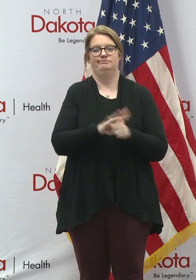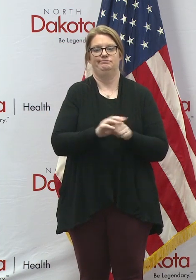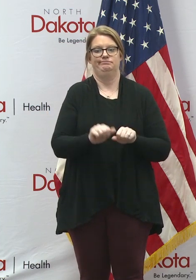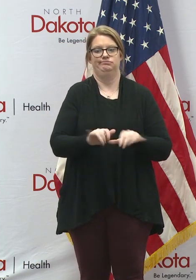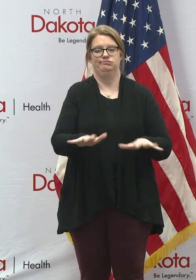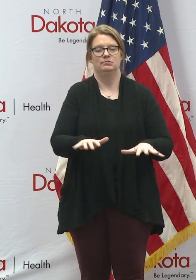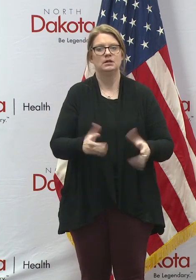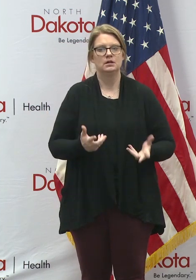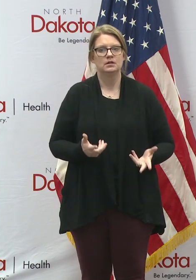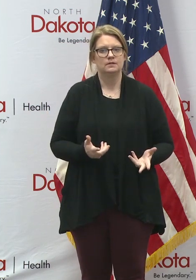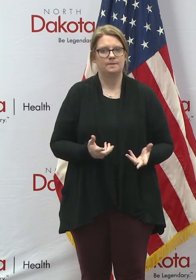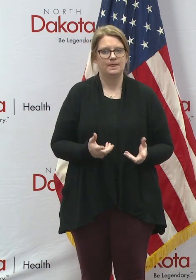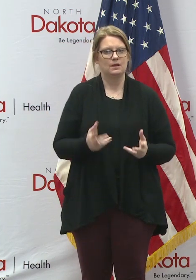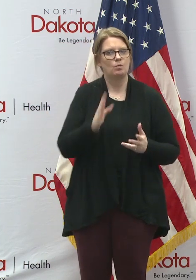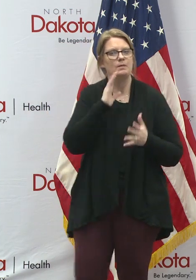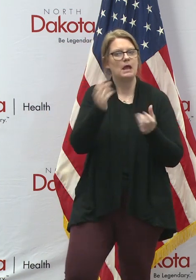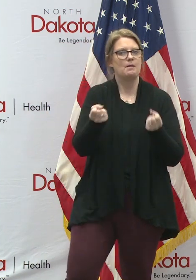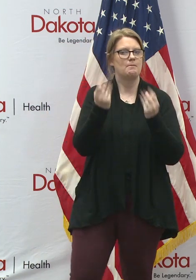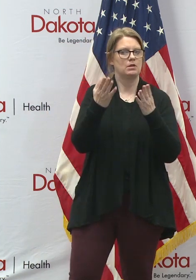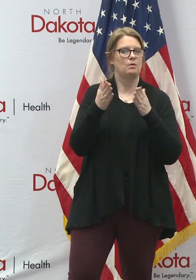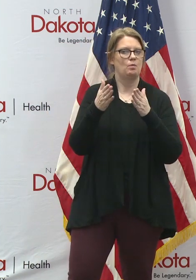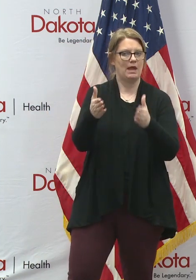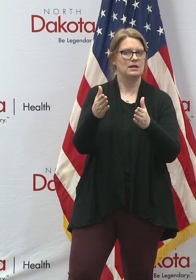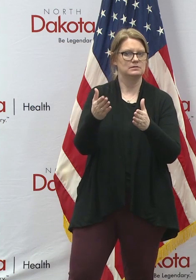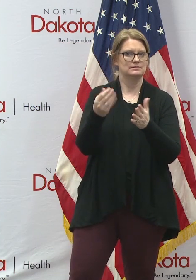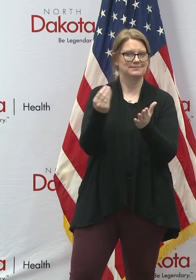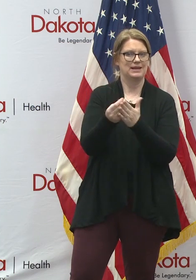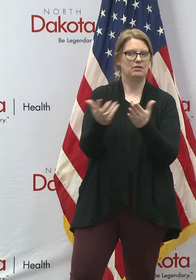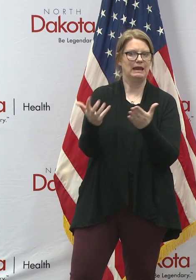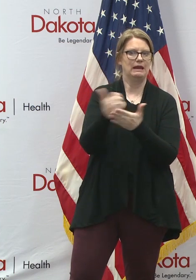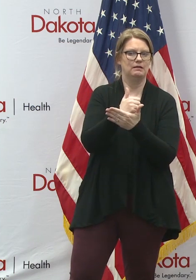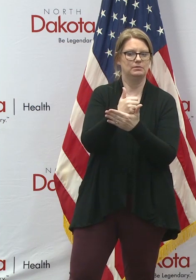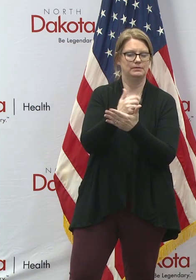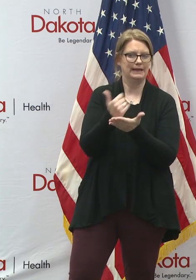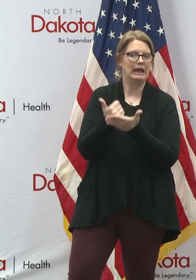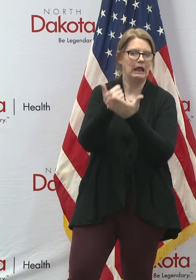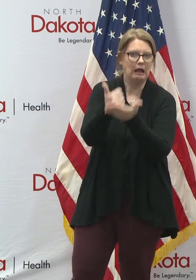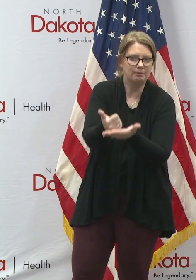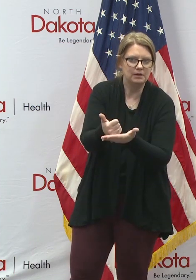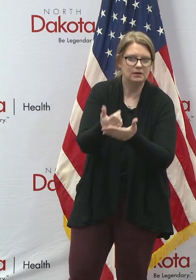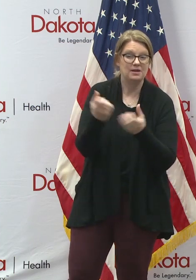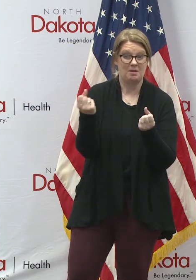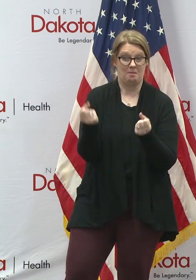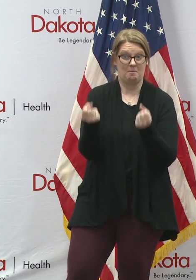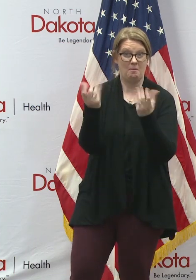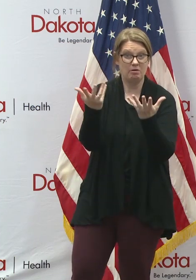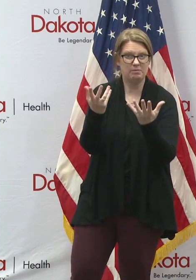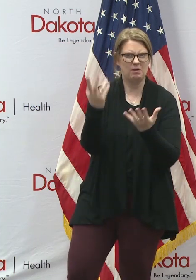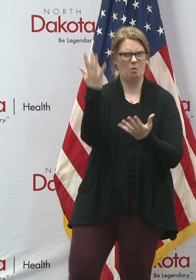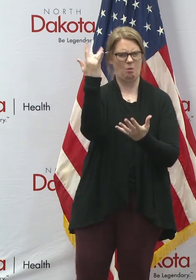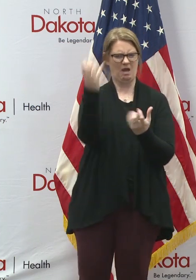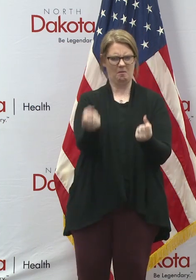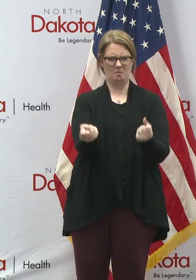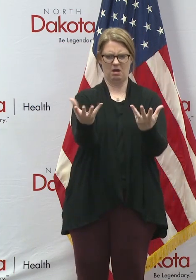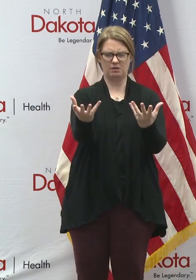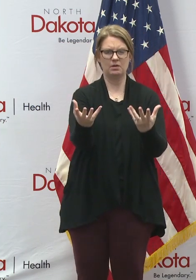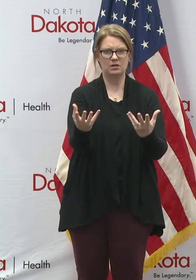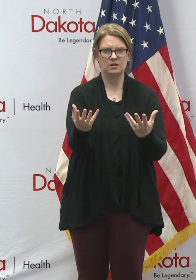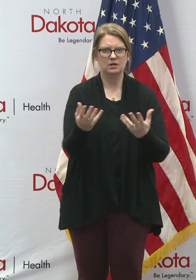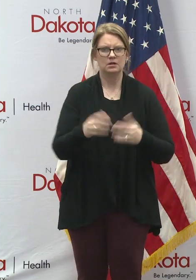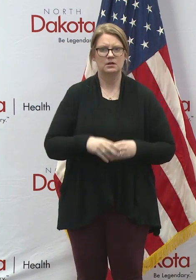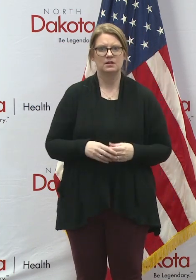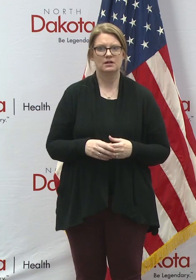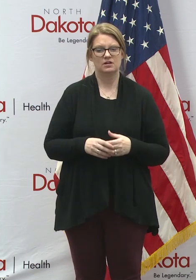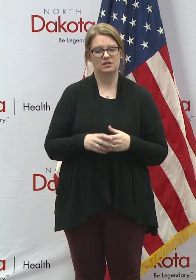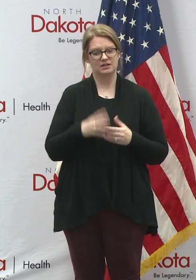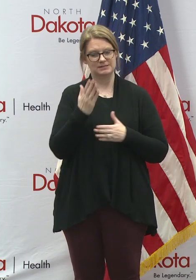multiple ways that they could have their income restored. And I say multiple because there's some elements relative to the